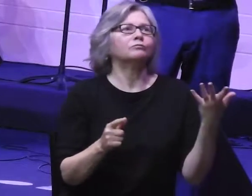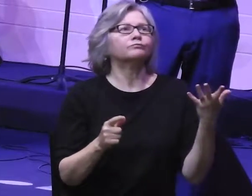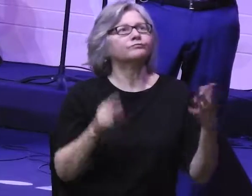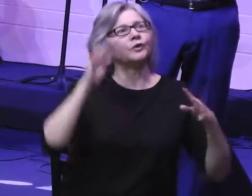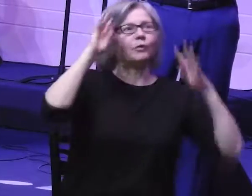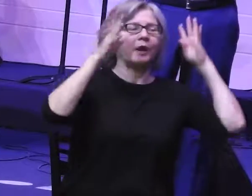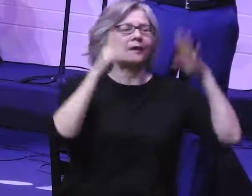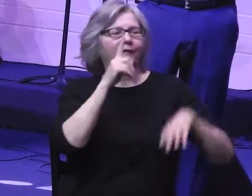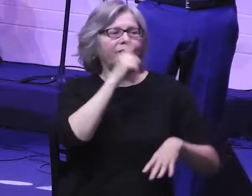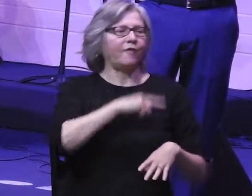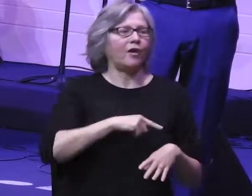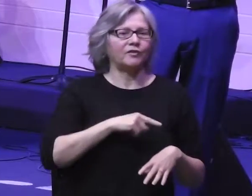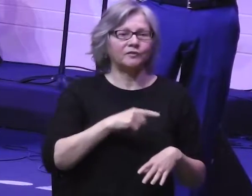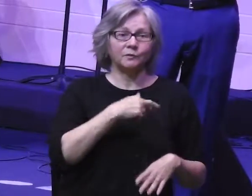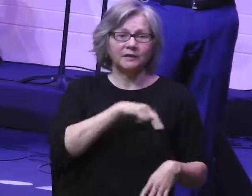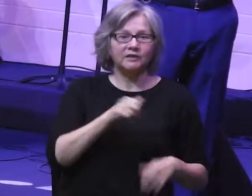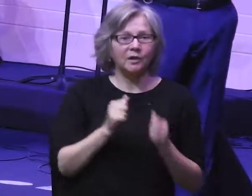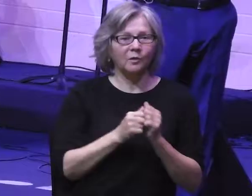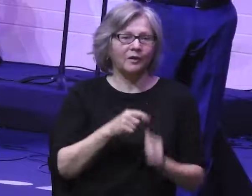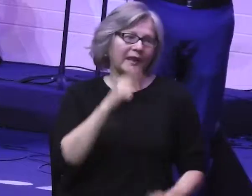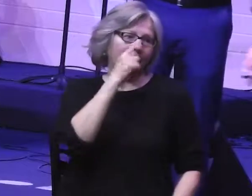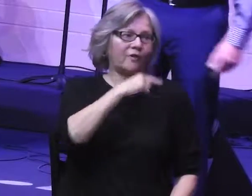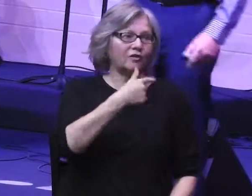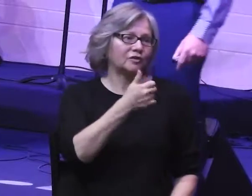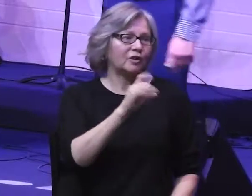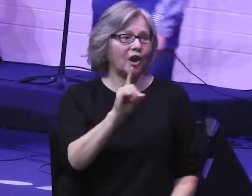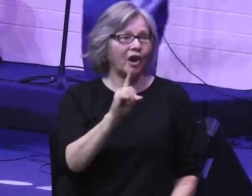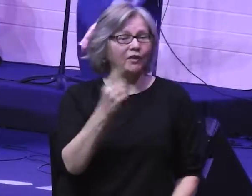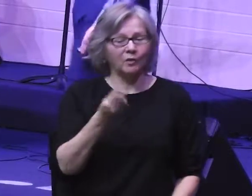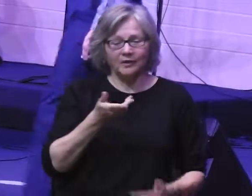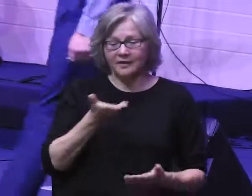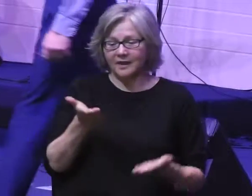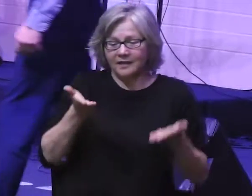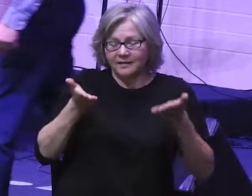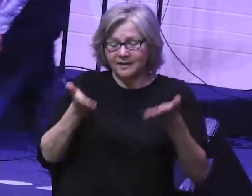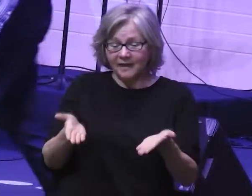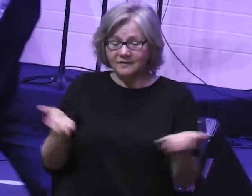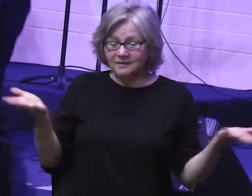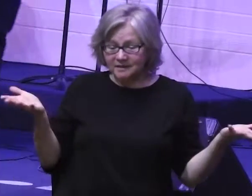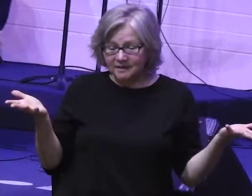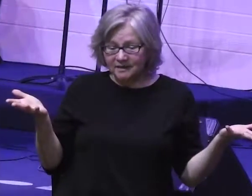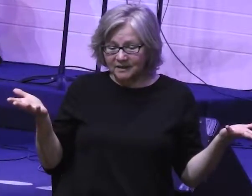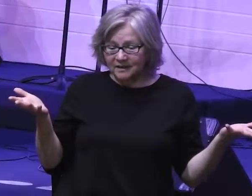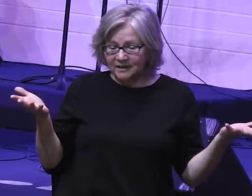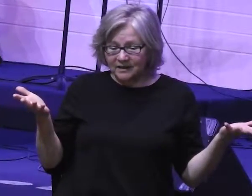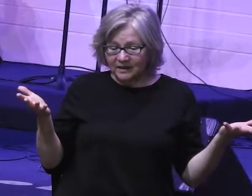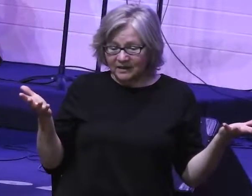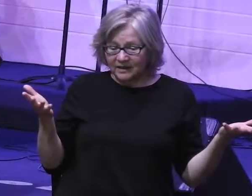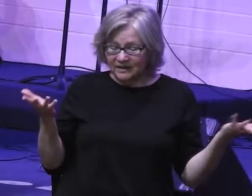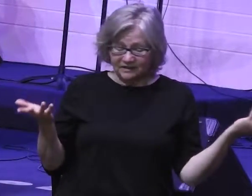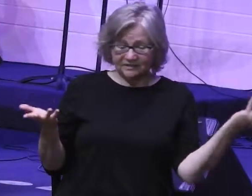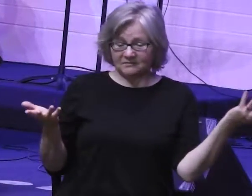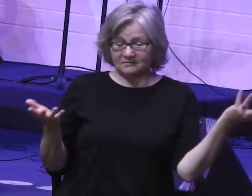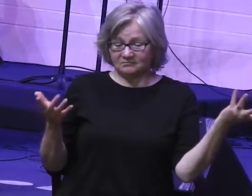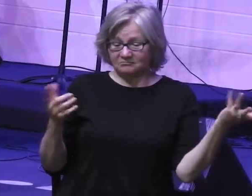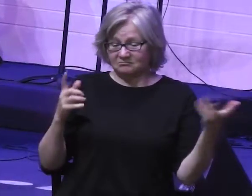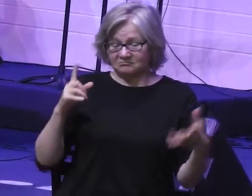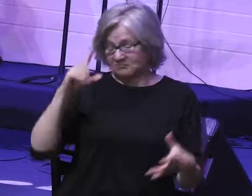false religion with false gods, you know what? All you've got left is powerless superstition.